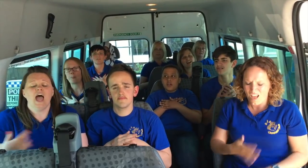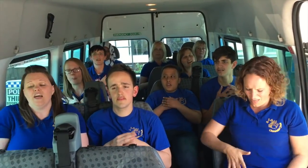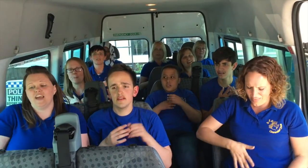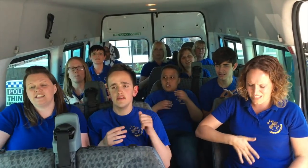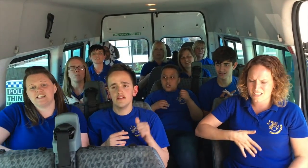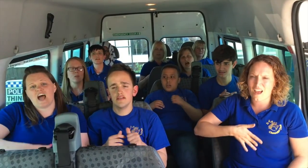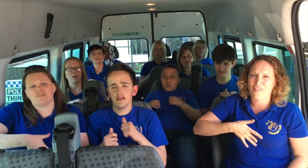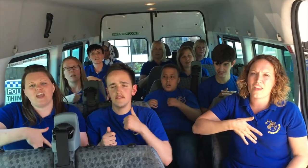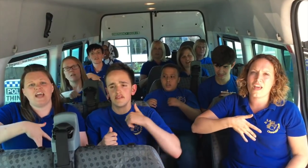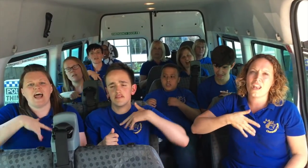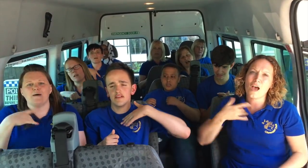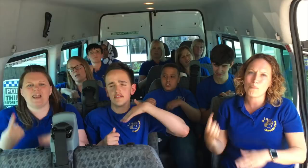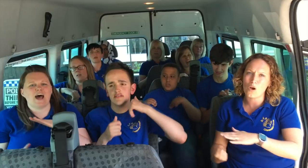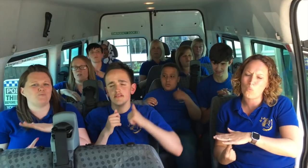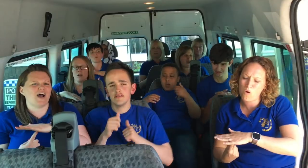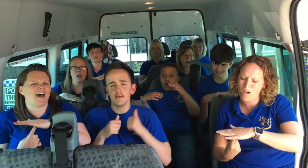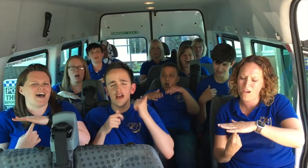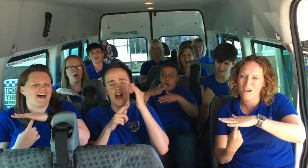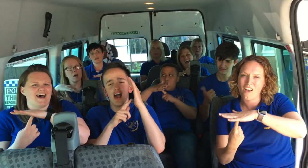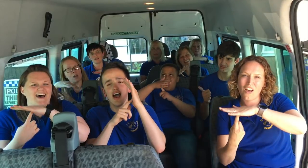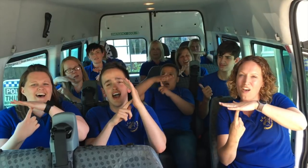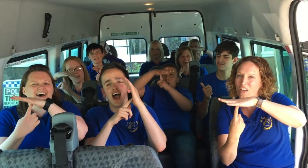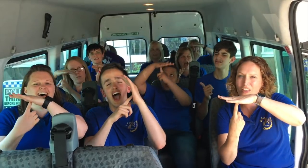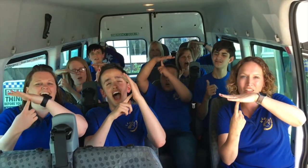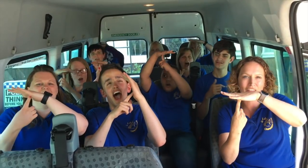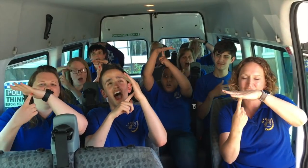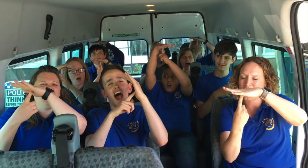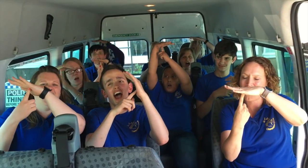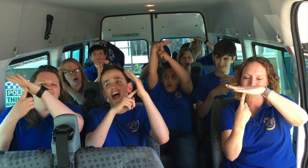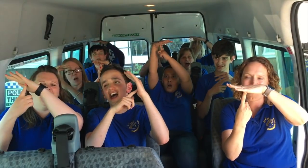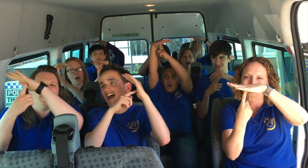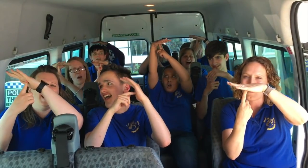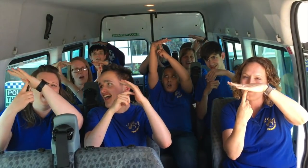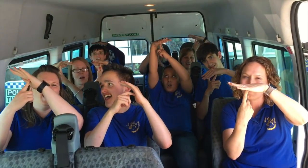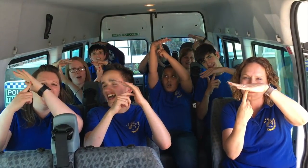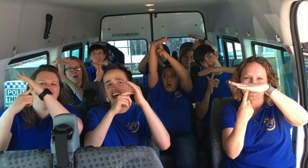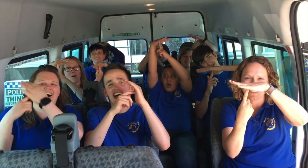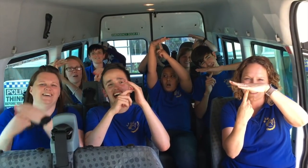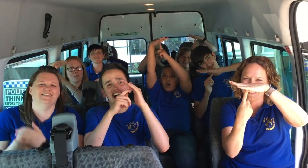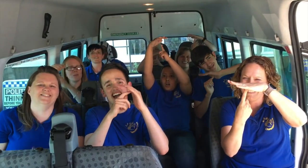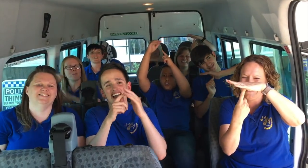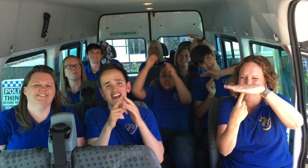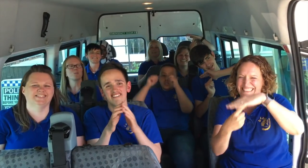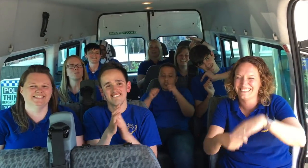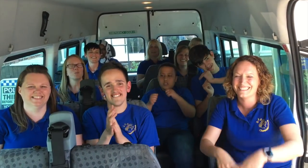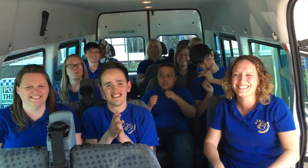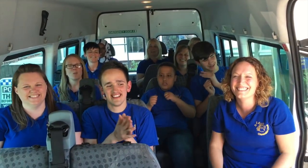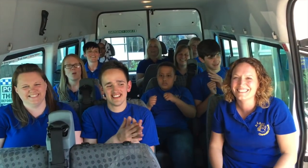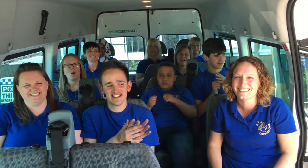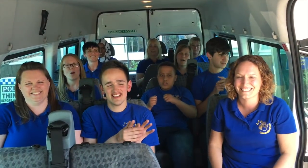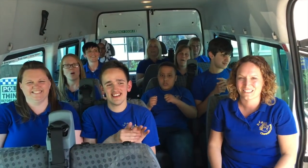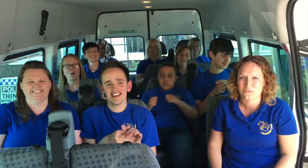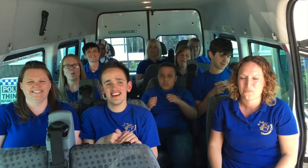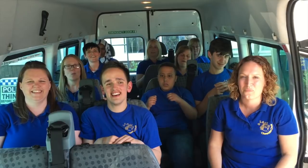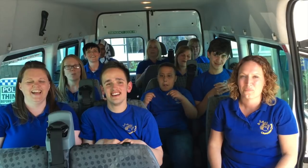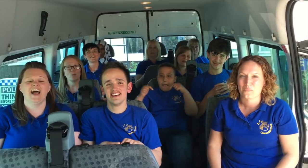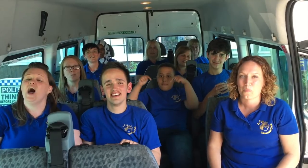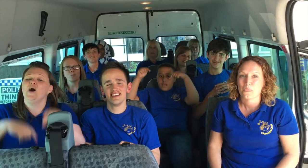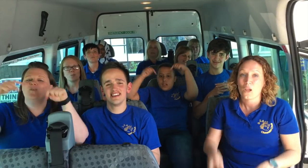There's nothing else that's worth Yeah, oh, oh, oh, oh When